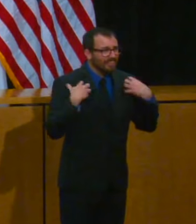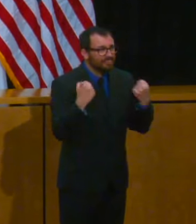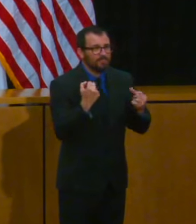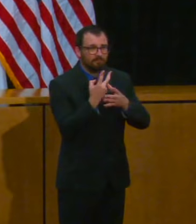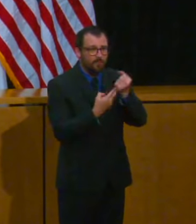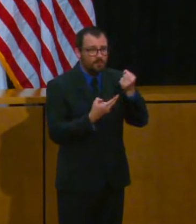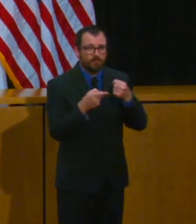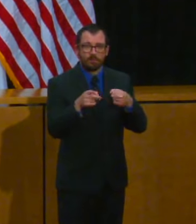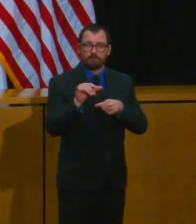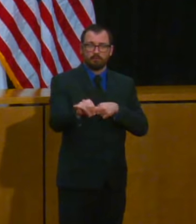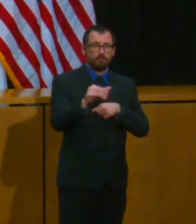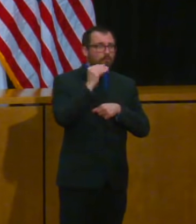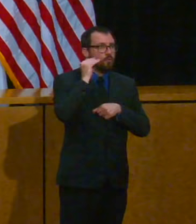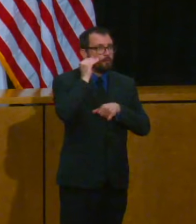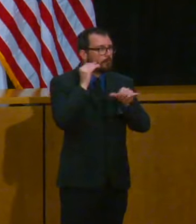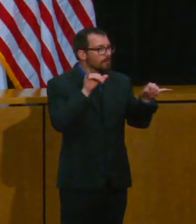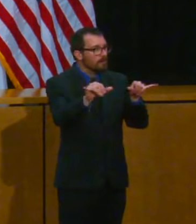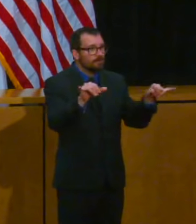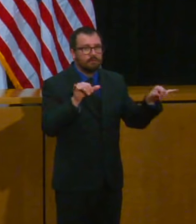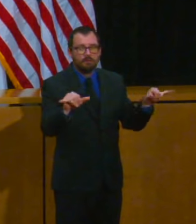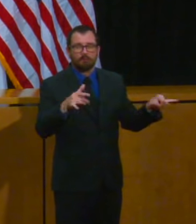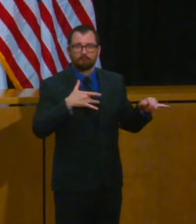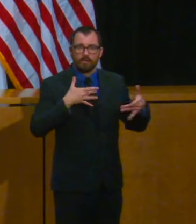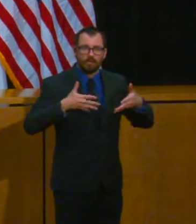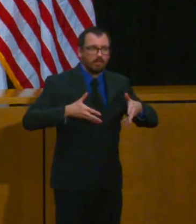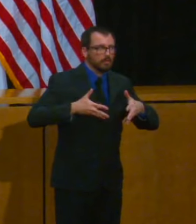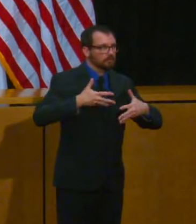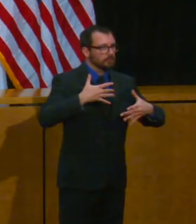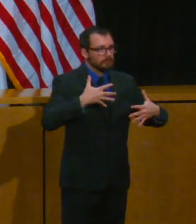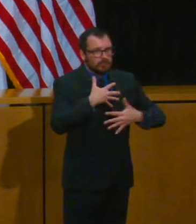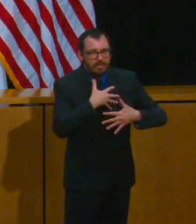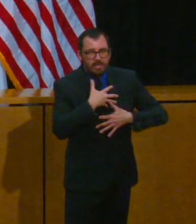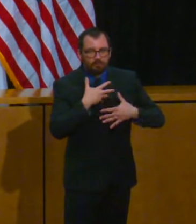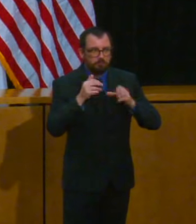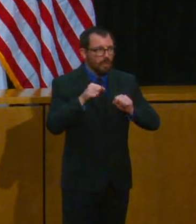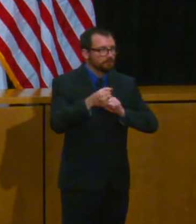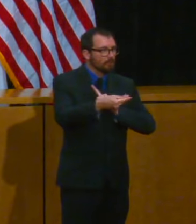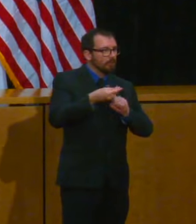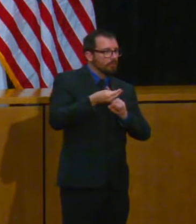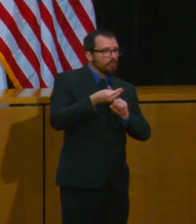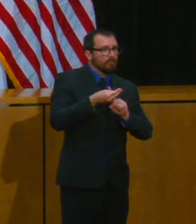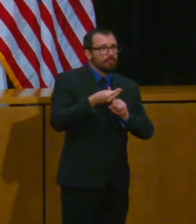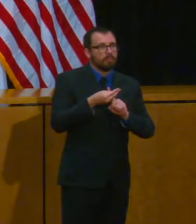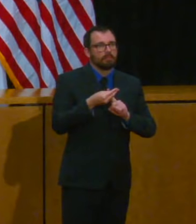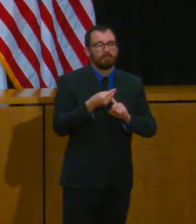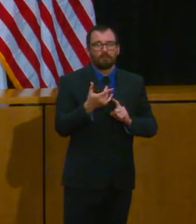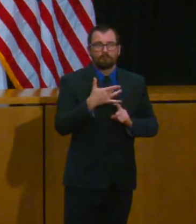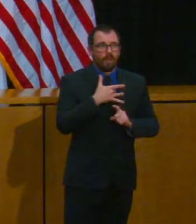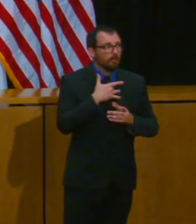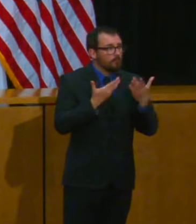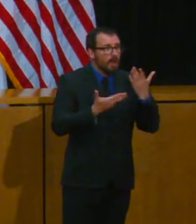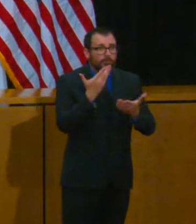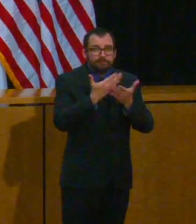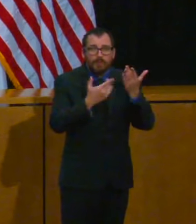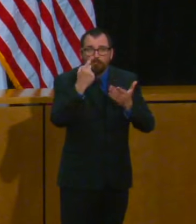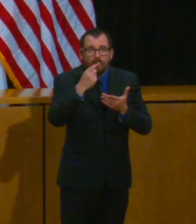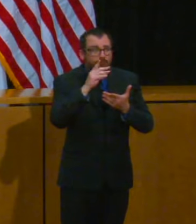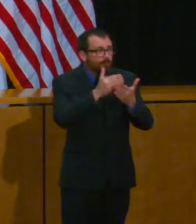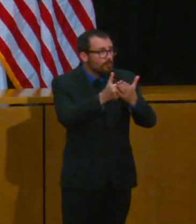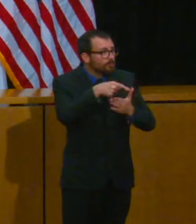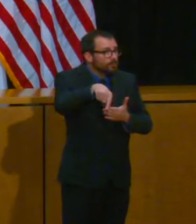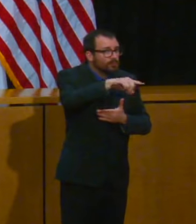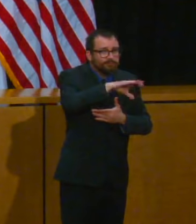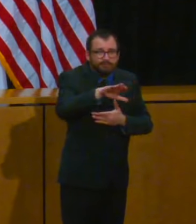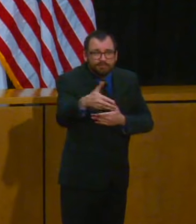from the fear of contagion grief from loss to worrying about economic security these are all